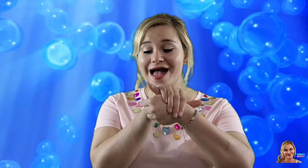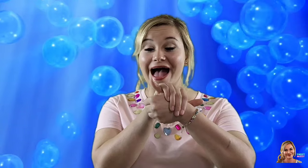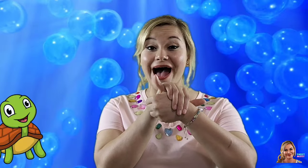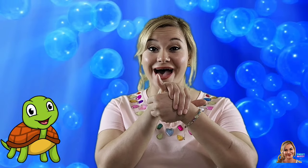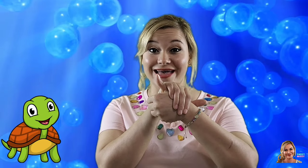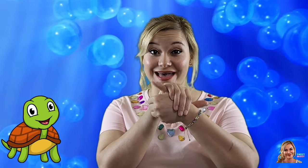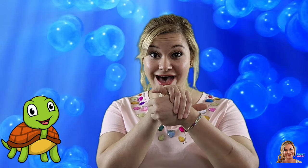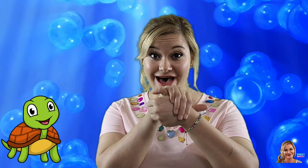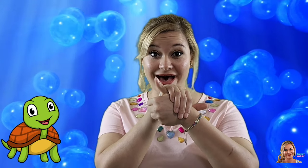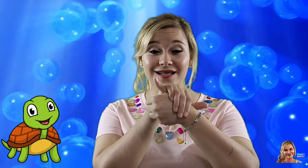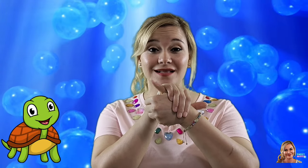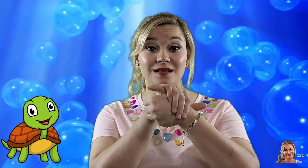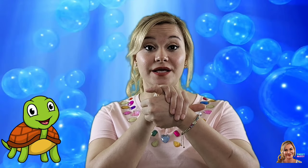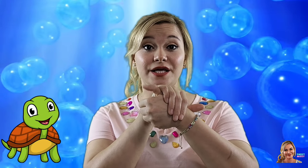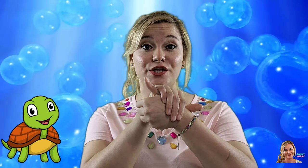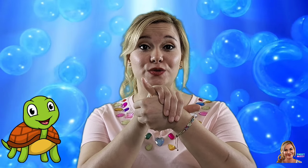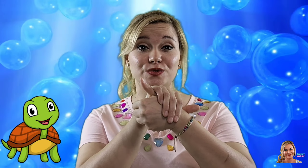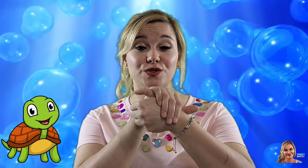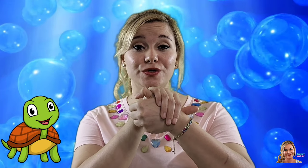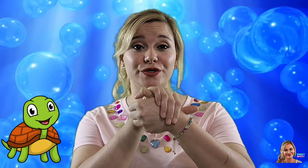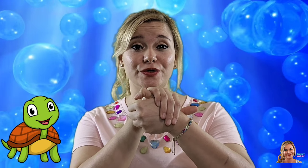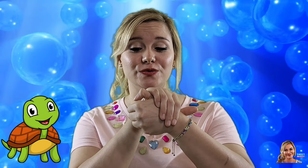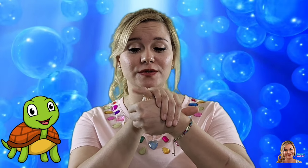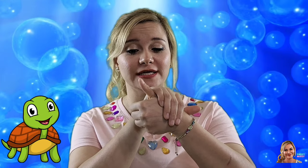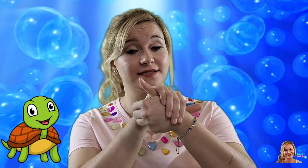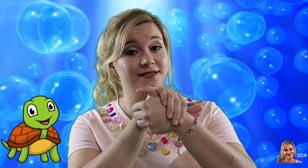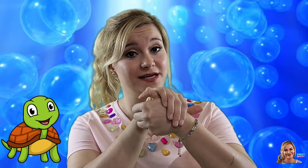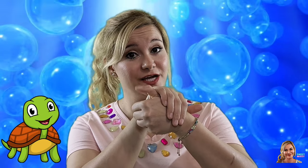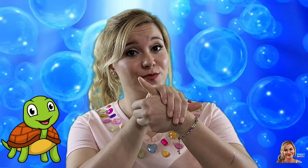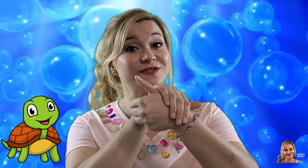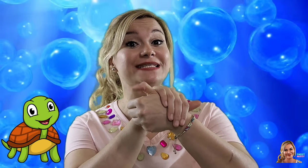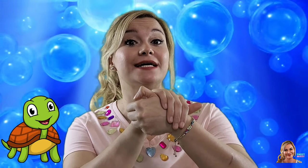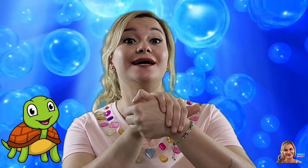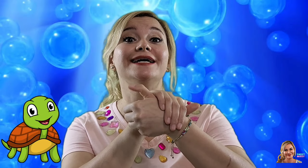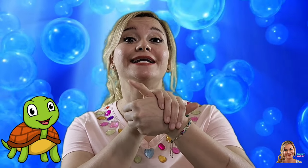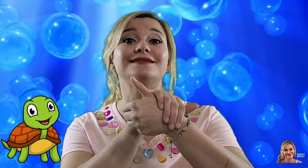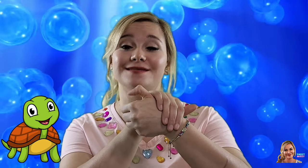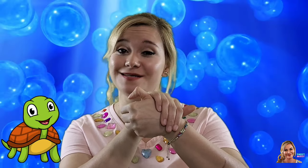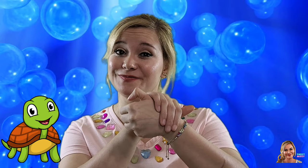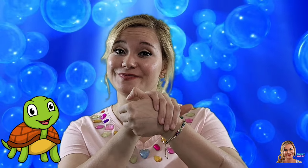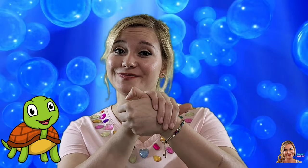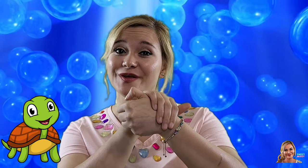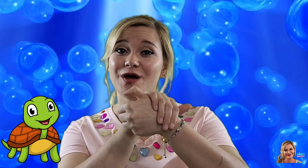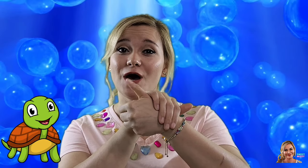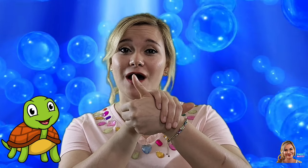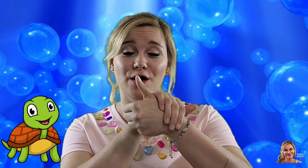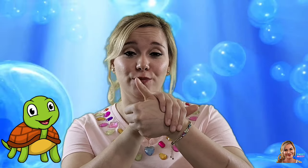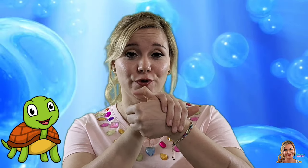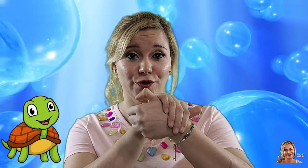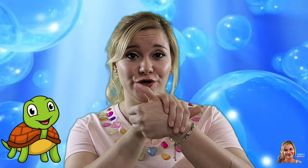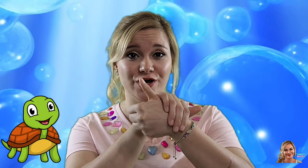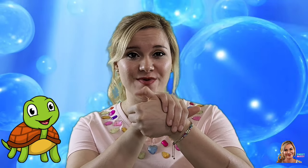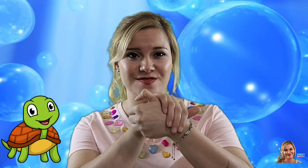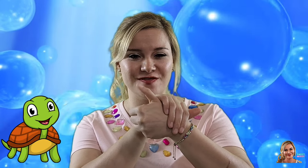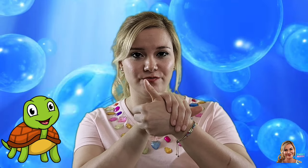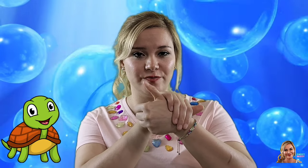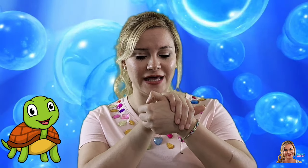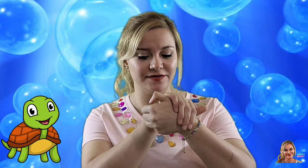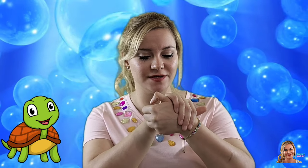I had a little turtle. His name was Tiny Tim. I put him in the bathtub